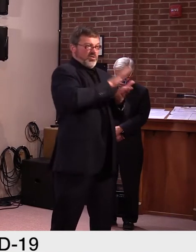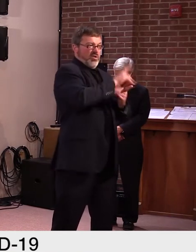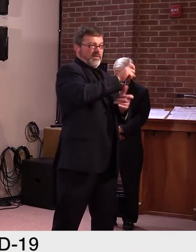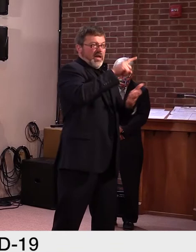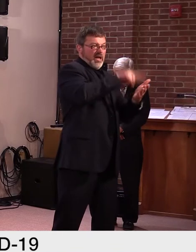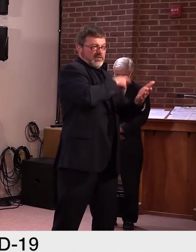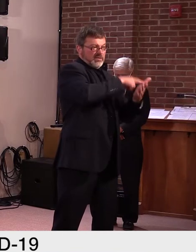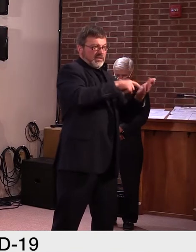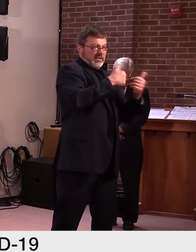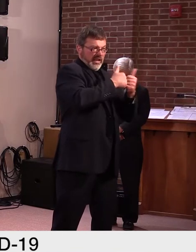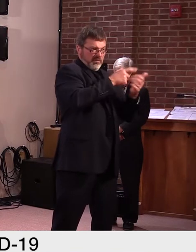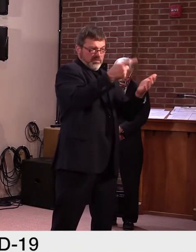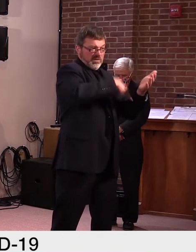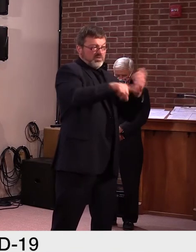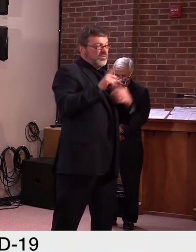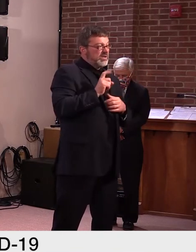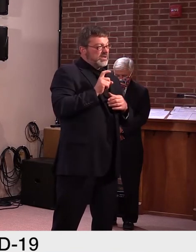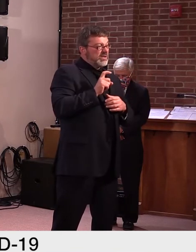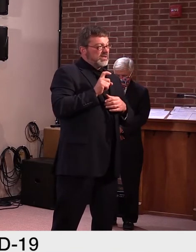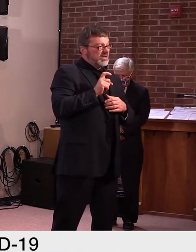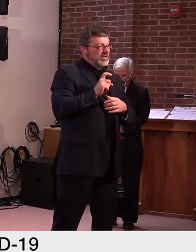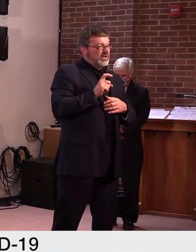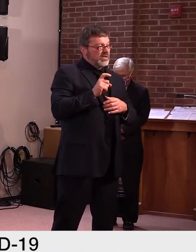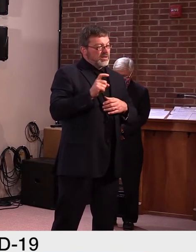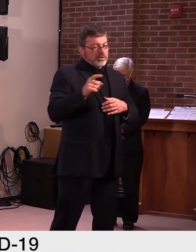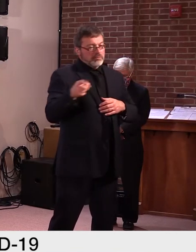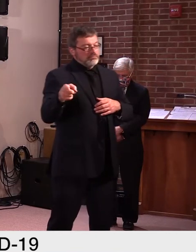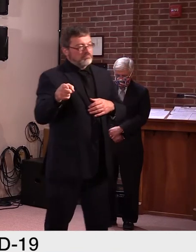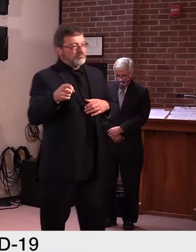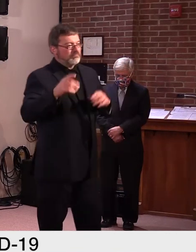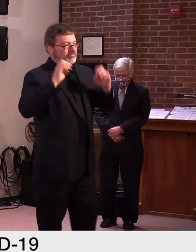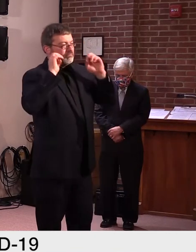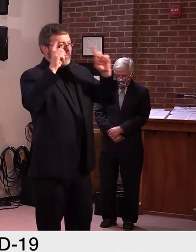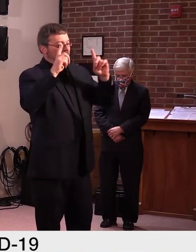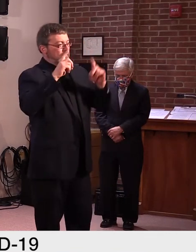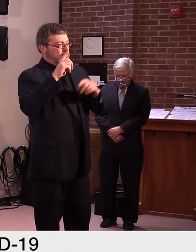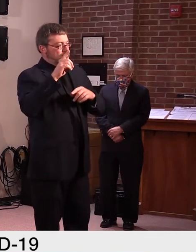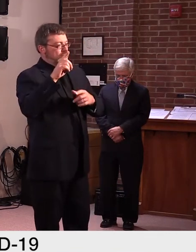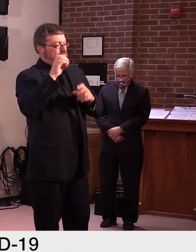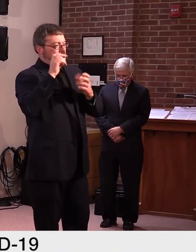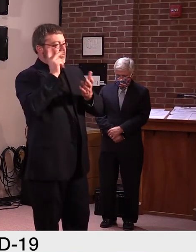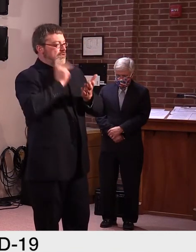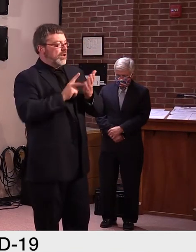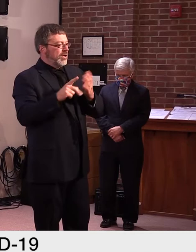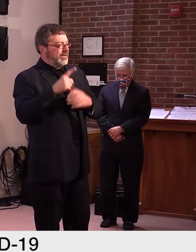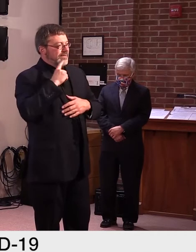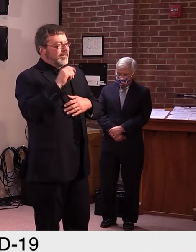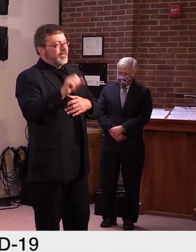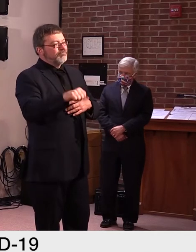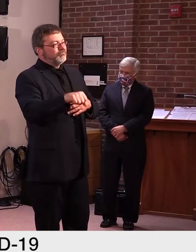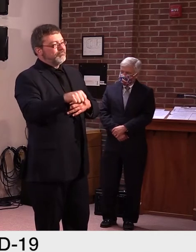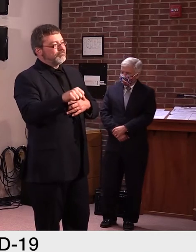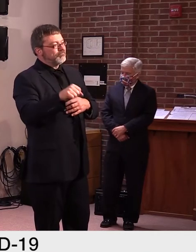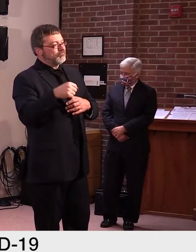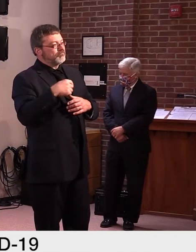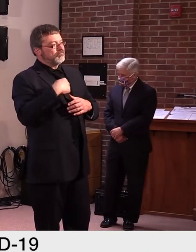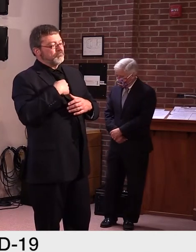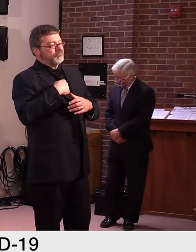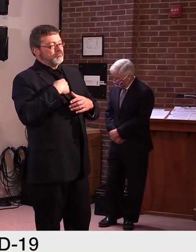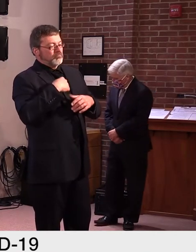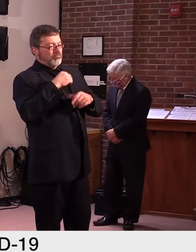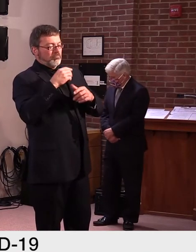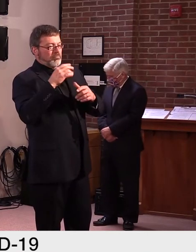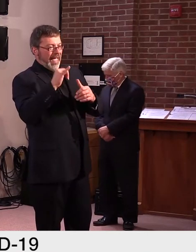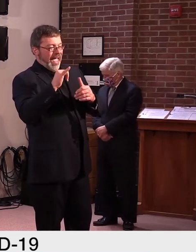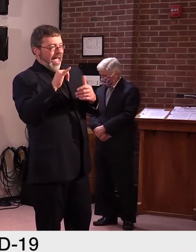Yeah, thanks for the opportunity to step further. Um, you know, we've worked very closely with DTA, uh, in particular, uh,